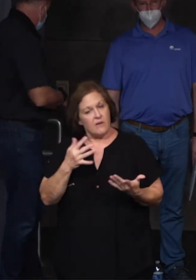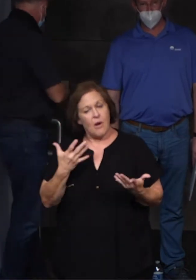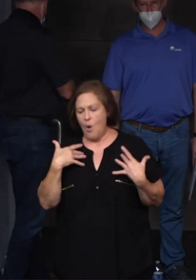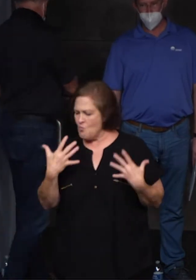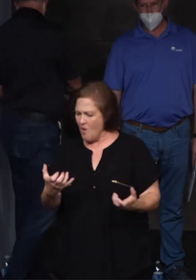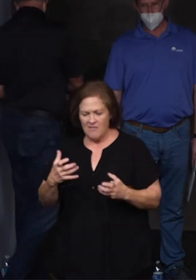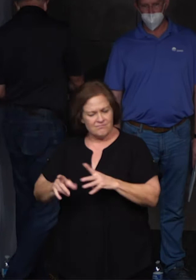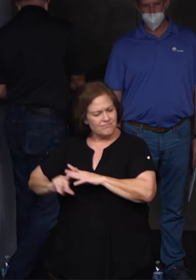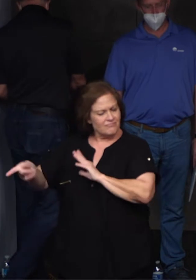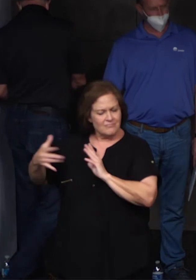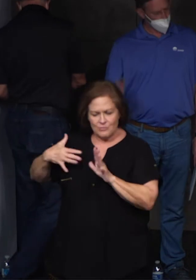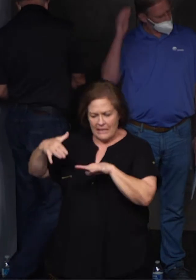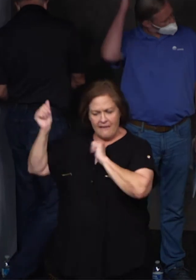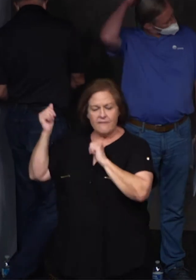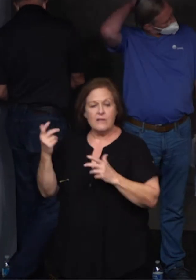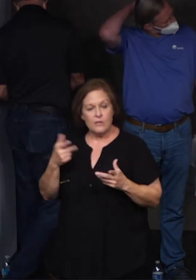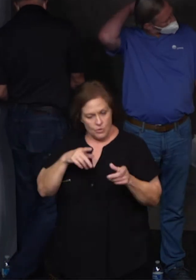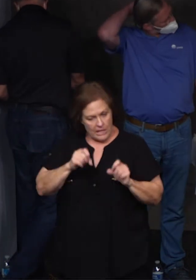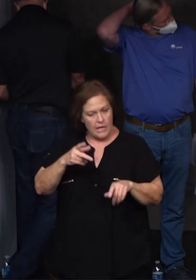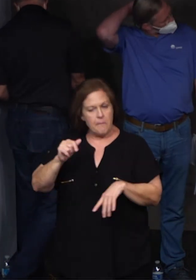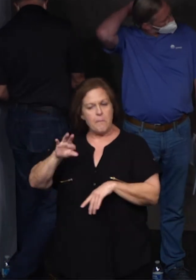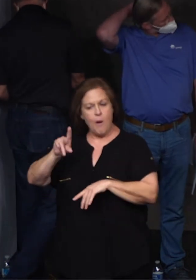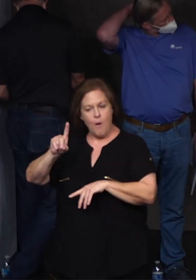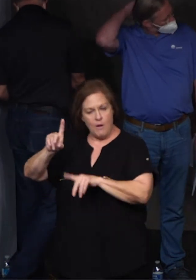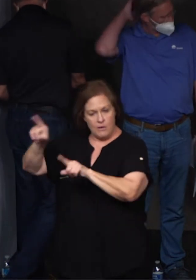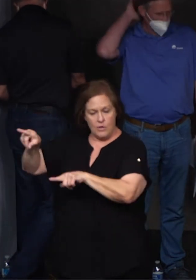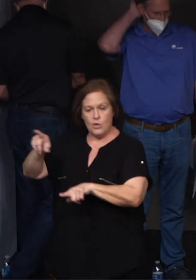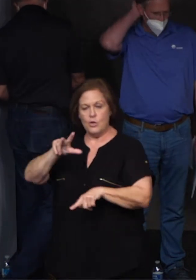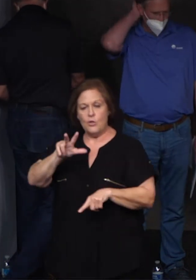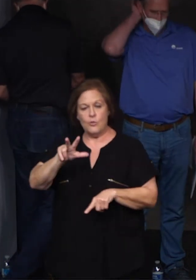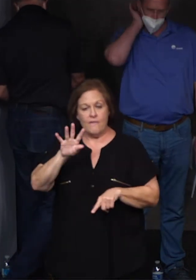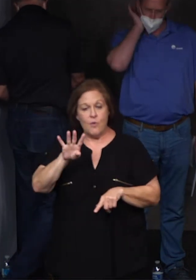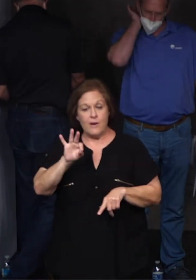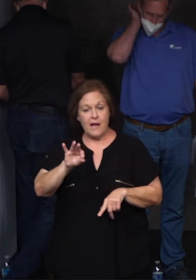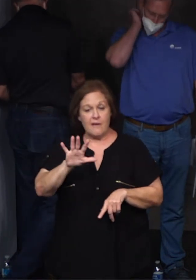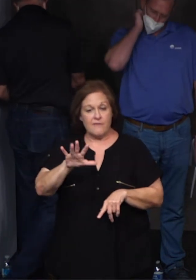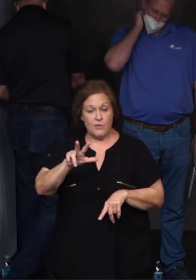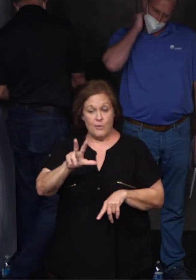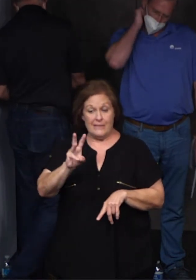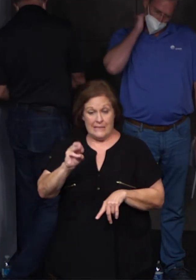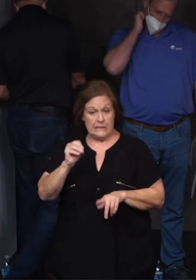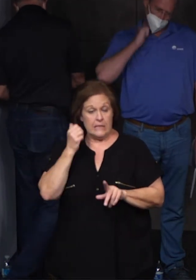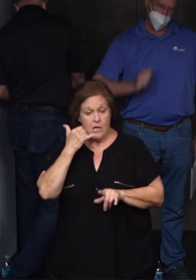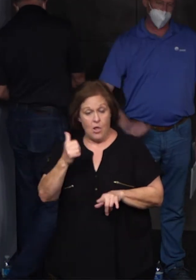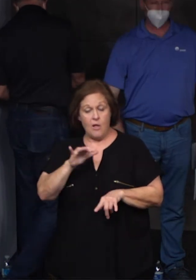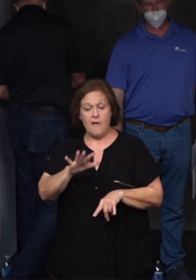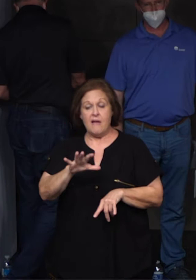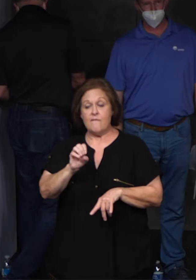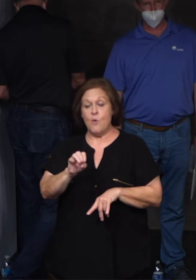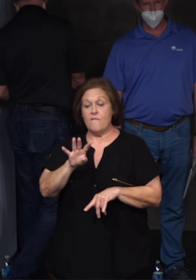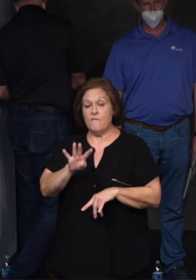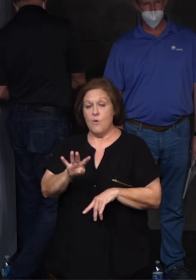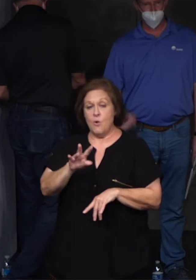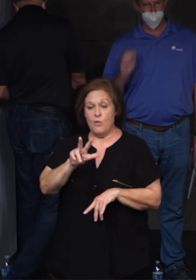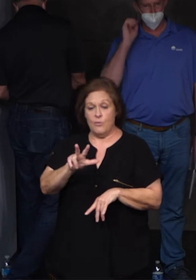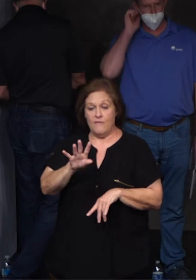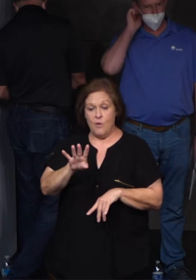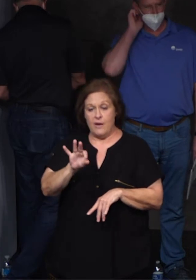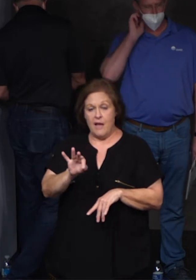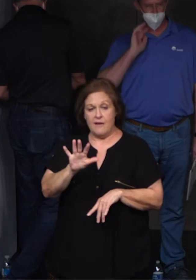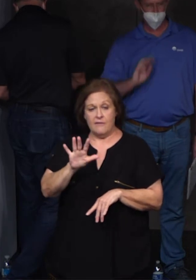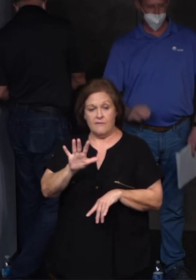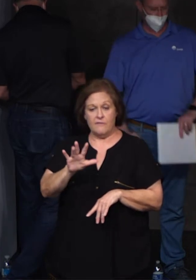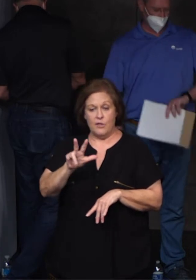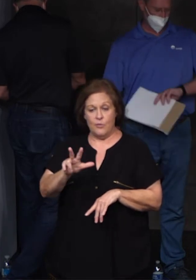You go to PARD, or you can call 349-5360. That's 504-349